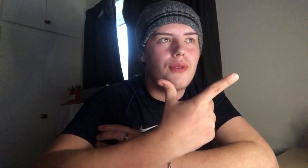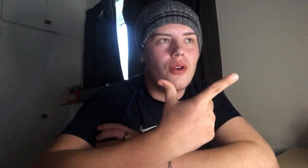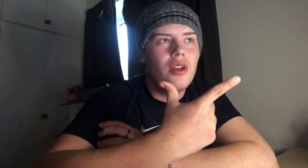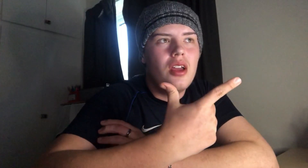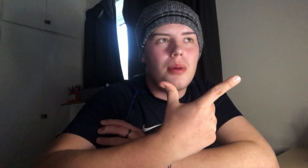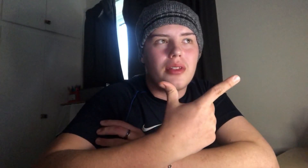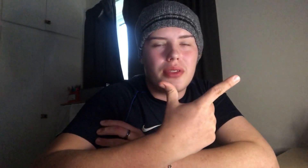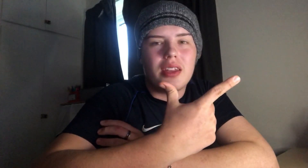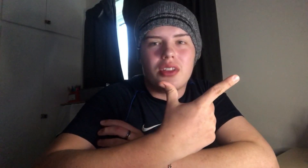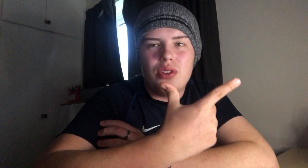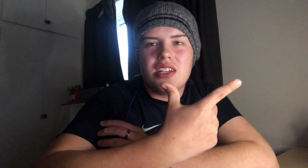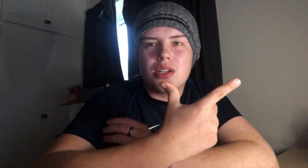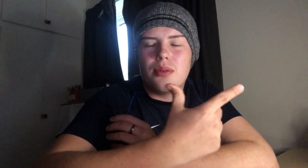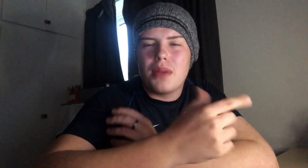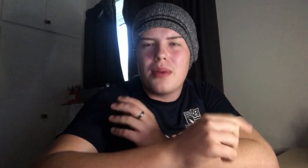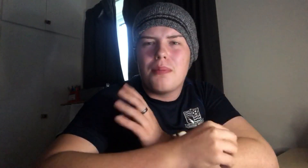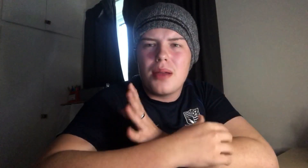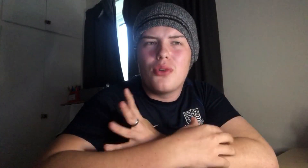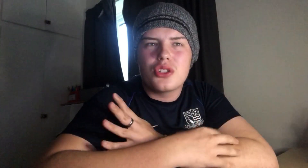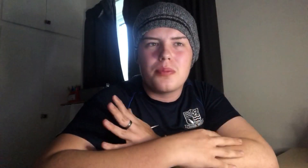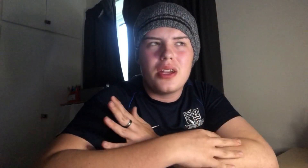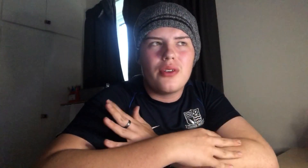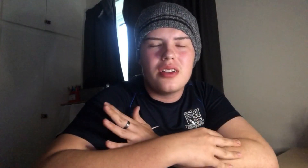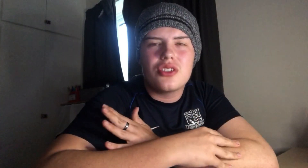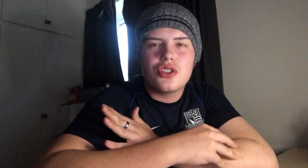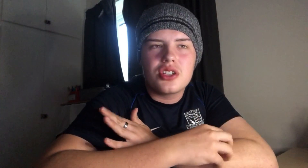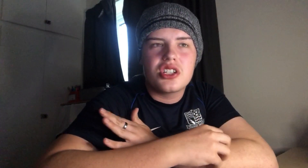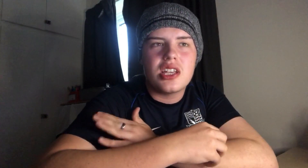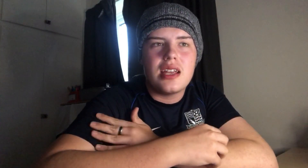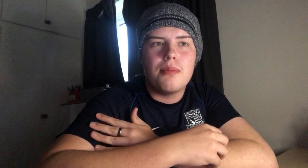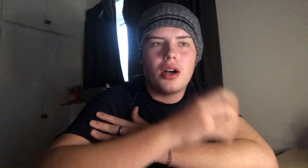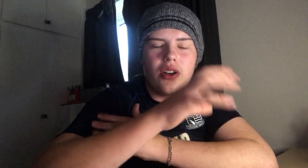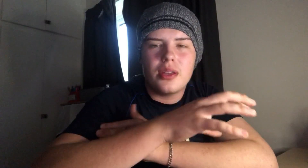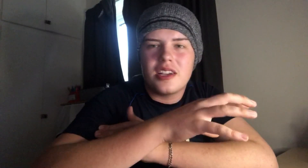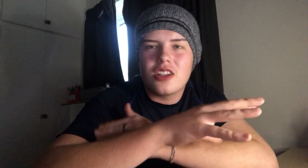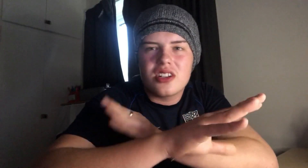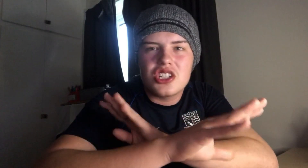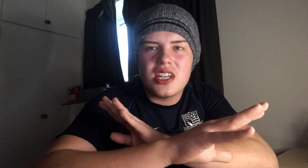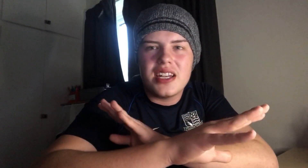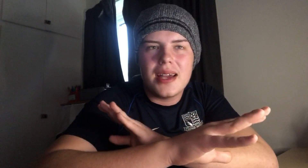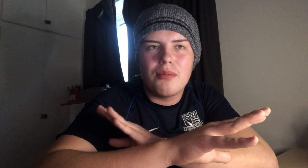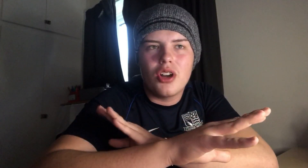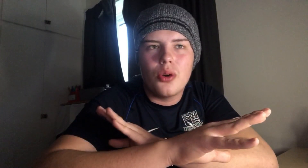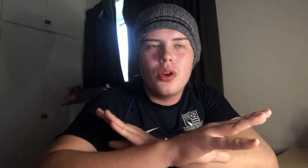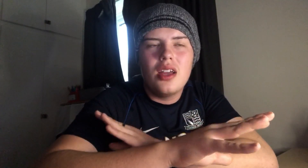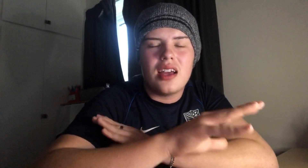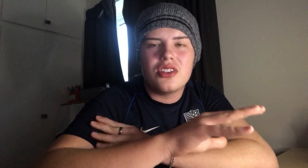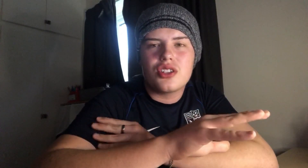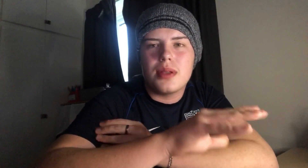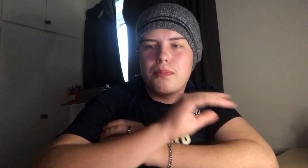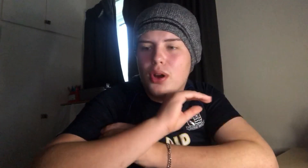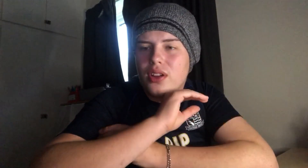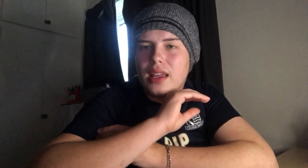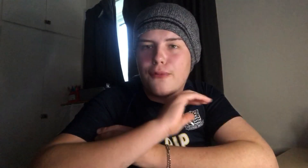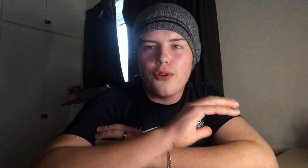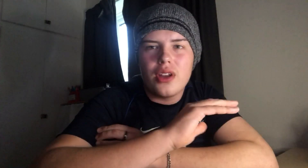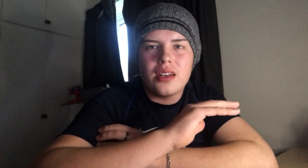the field. But I think you need someone maybe a bit more experienced just to sit in behind though as like a CDM role and just be putting their foot in,